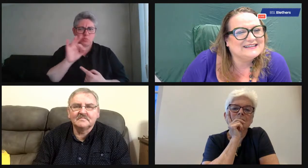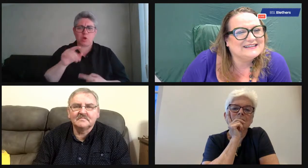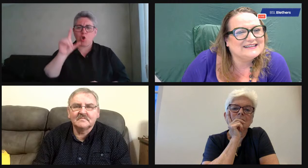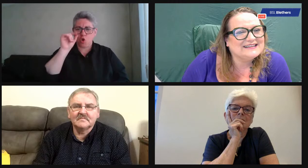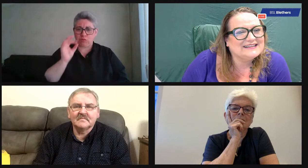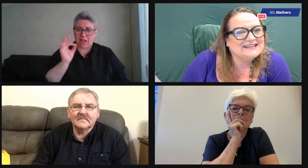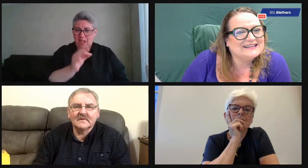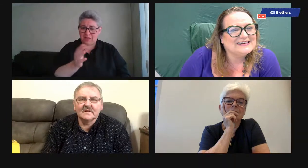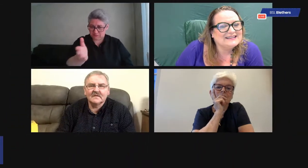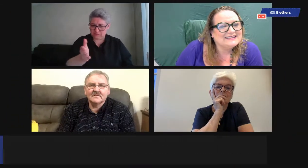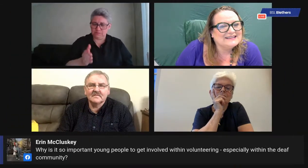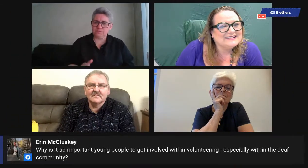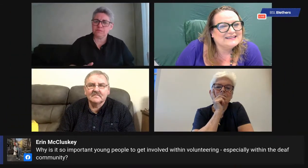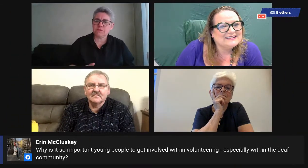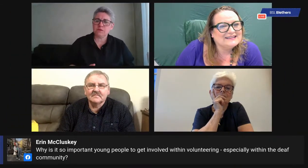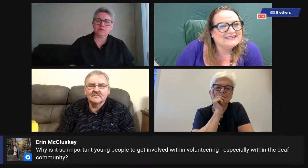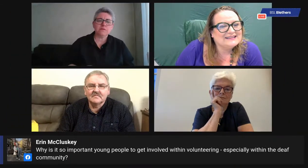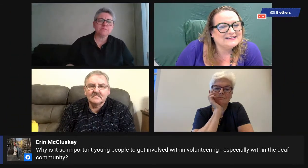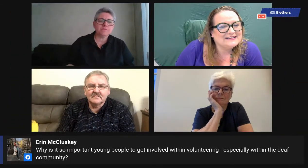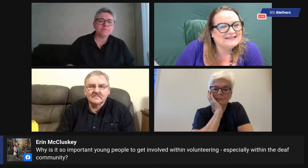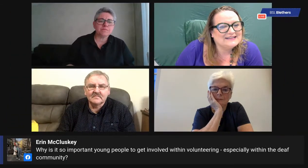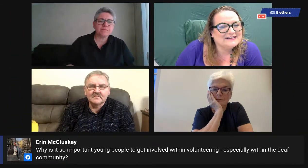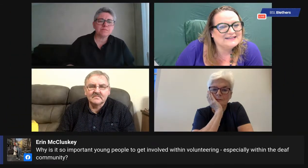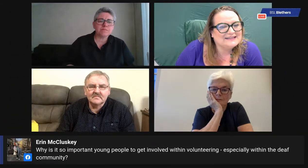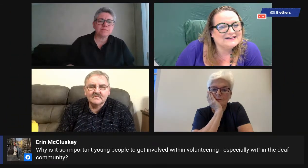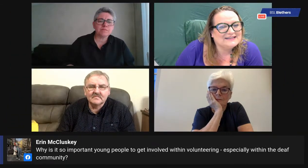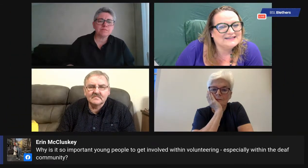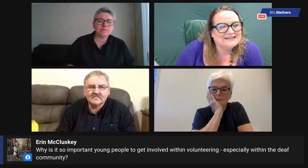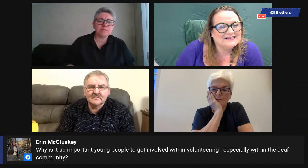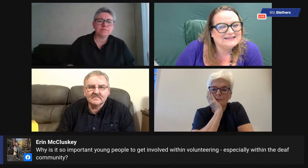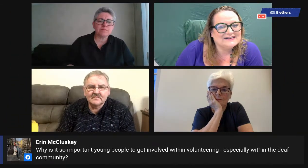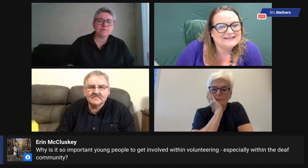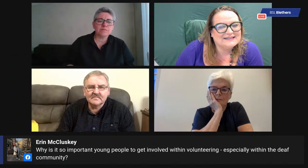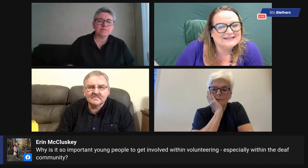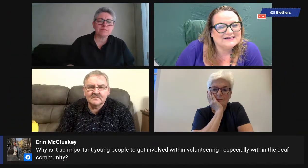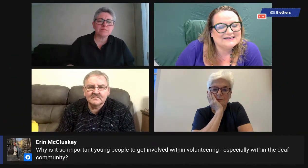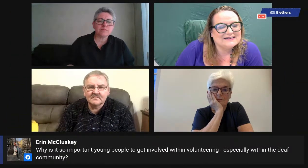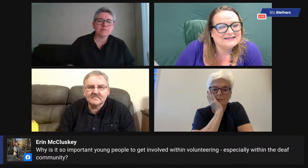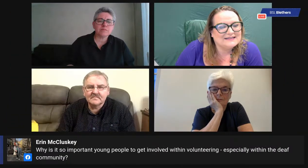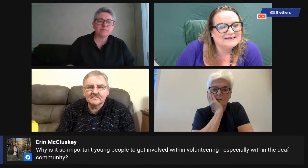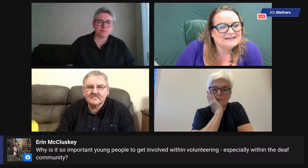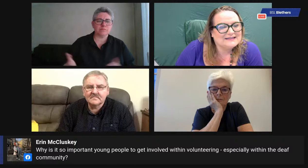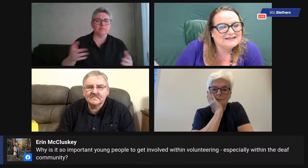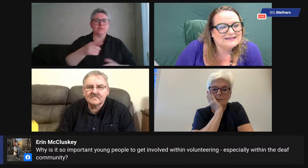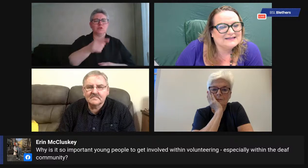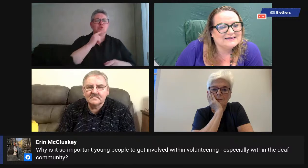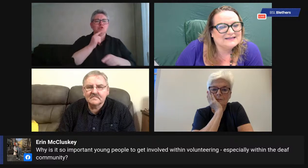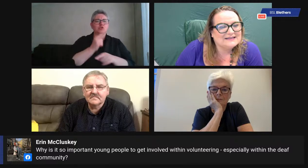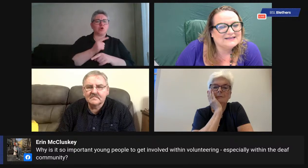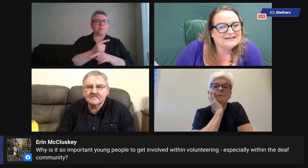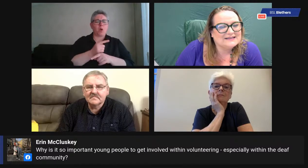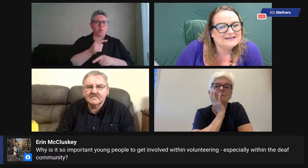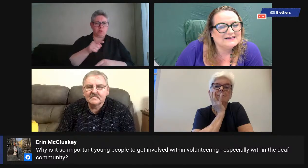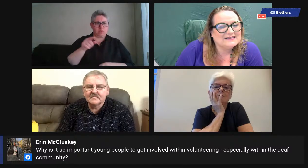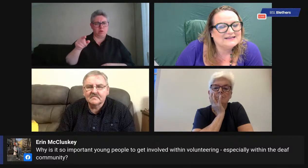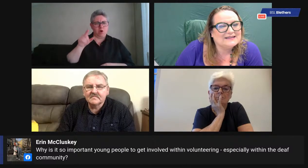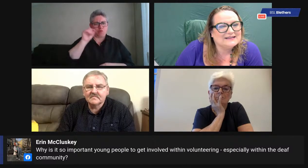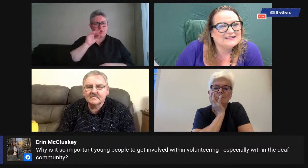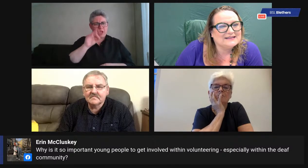A slightly different question again from Erin, but I think it's a different angle. So I think it's useful to know why is it so important